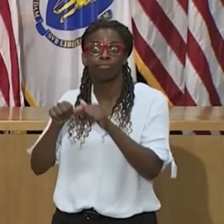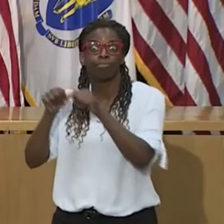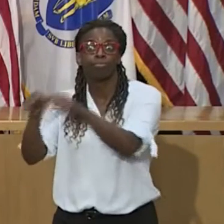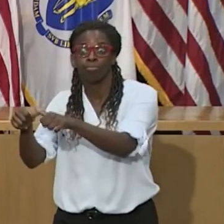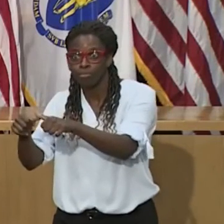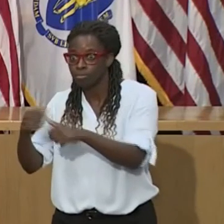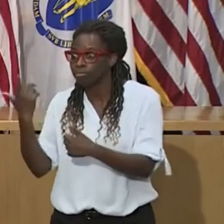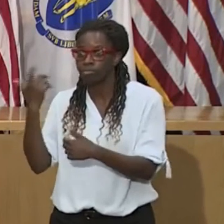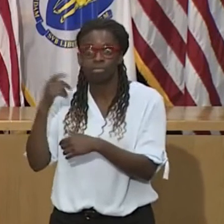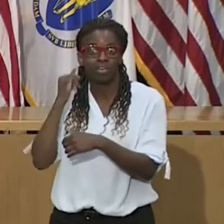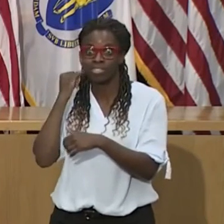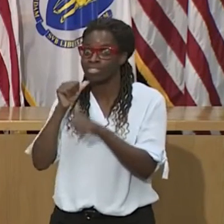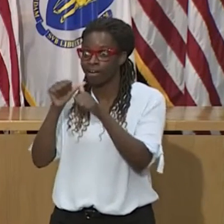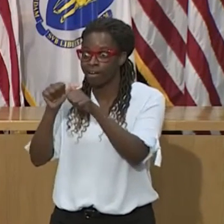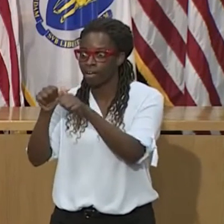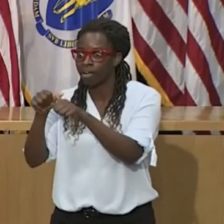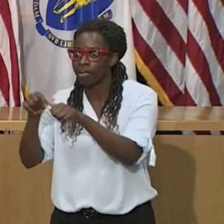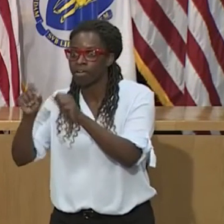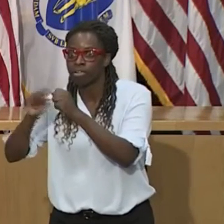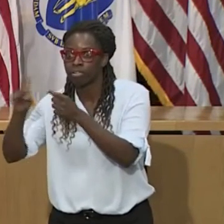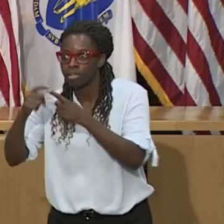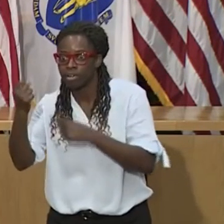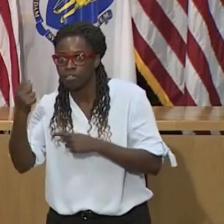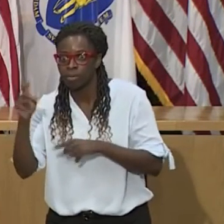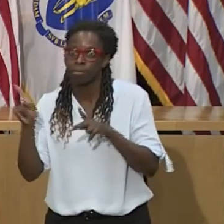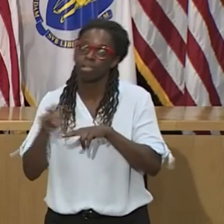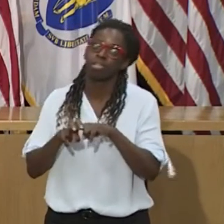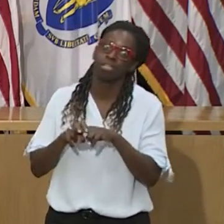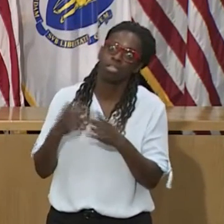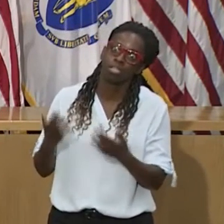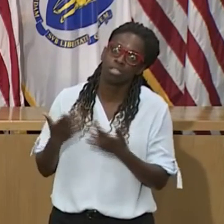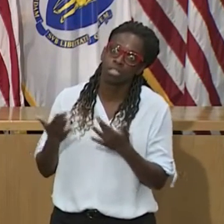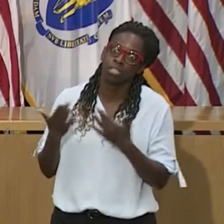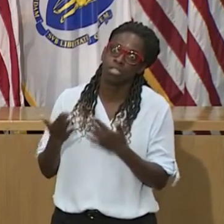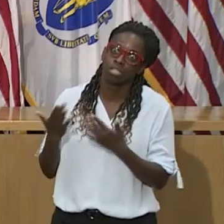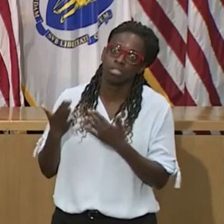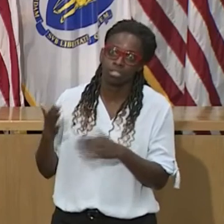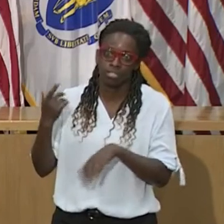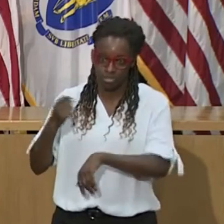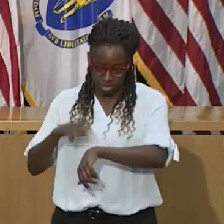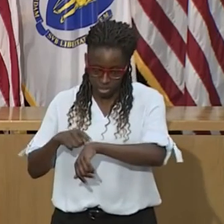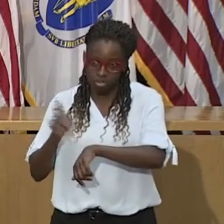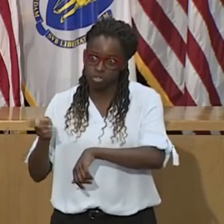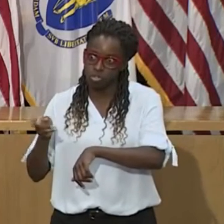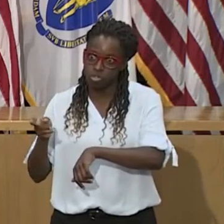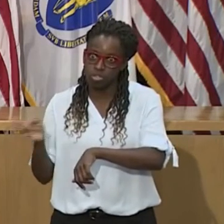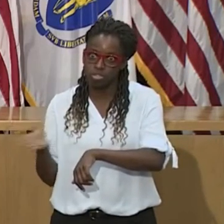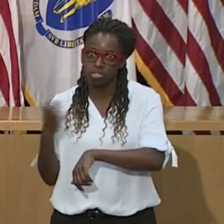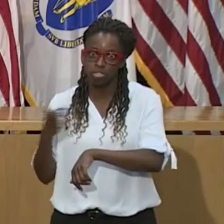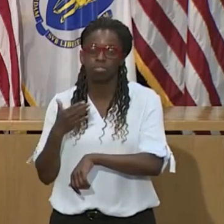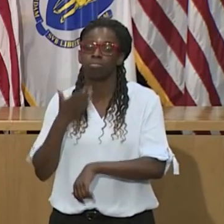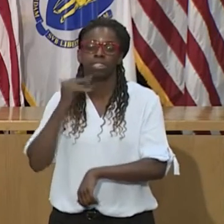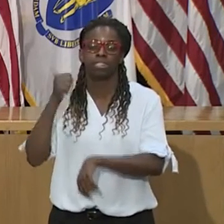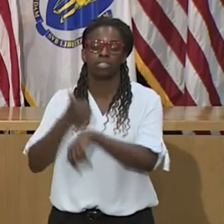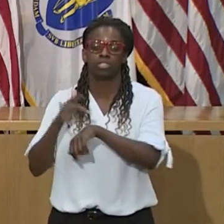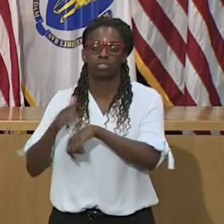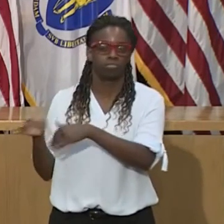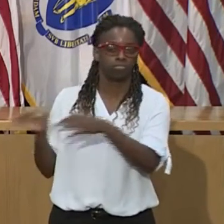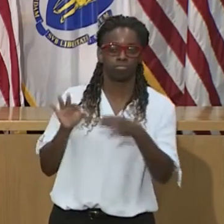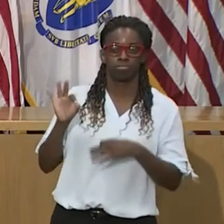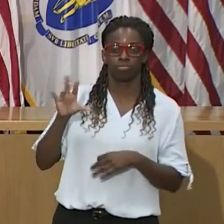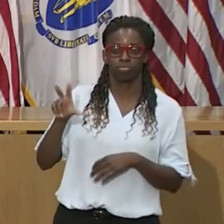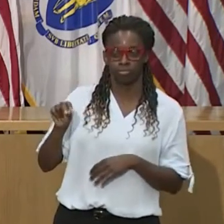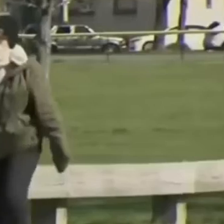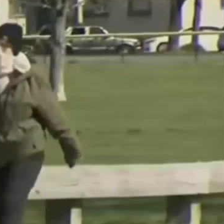give responsible business operators the ability to recognize when they need to start sort of not taking any more reservations and